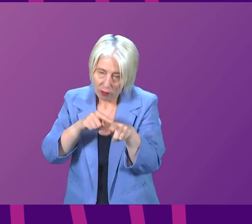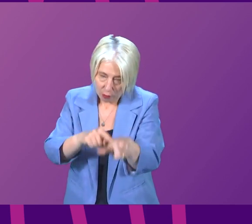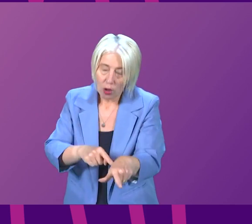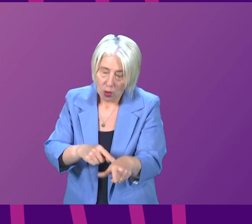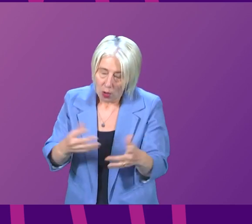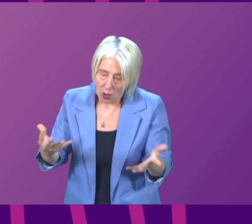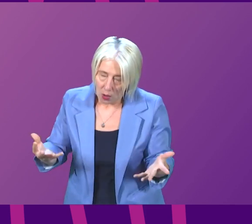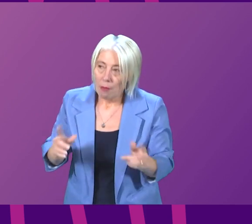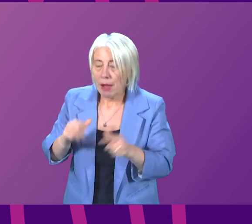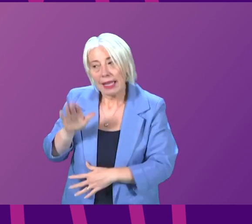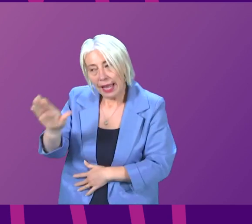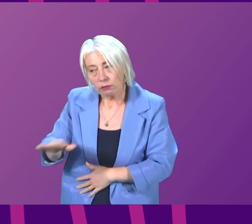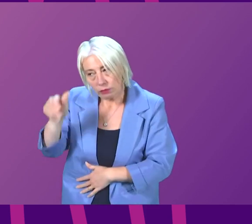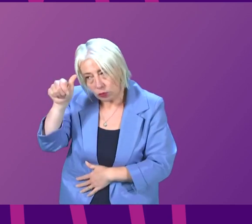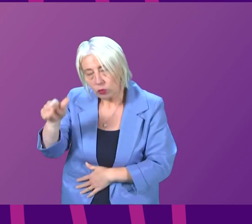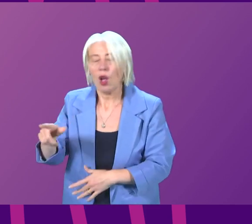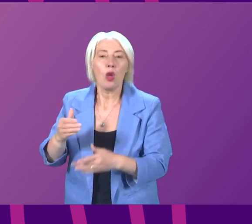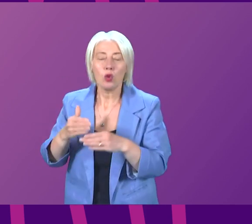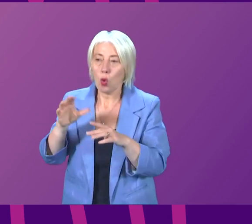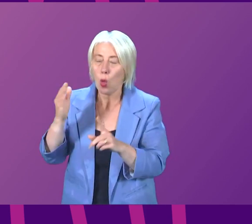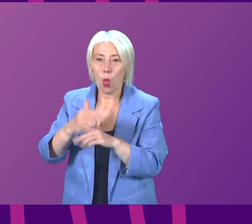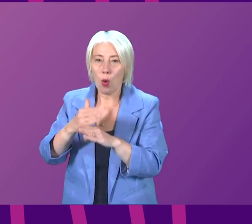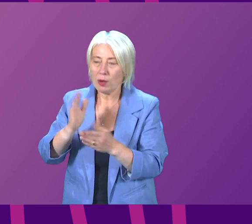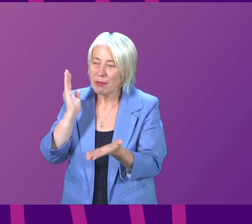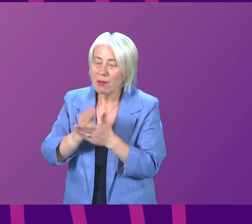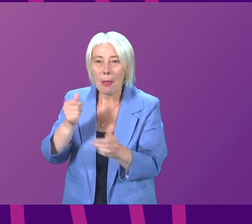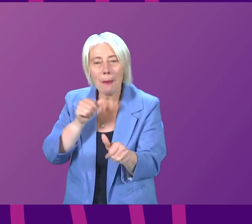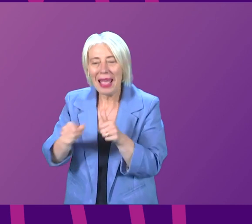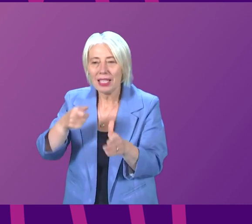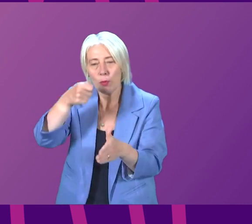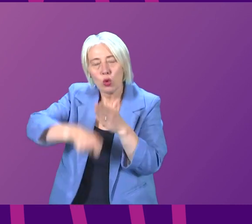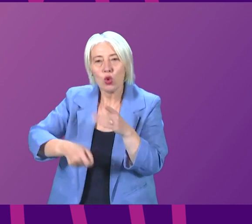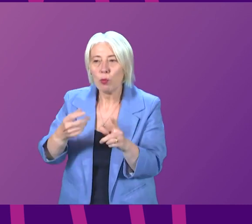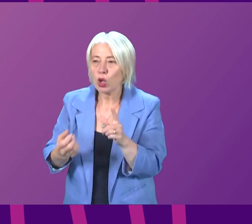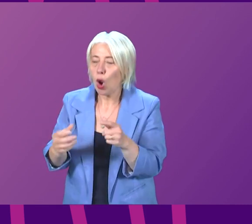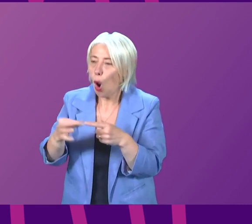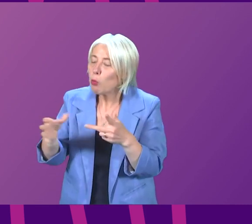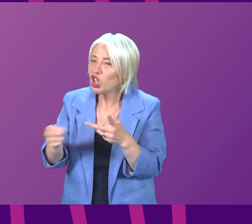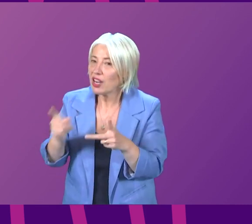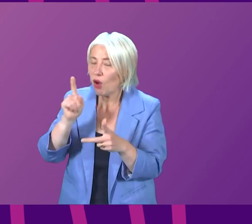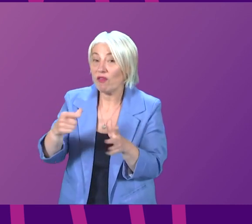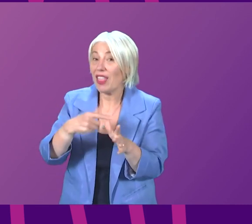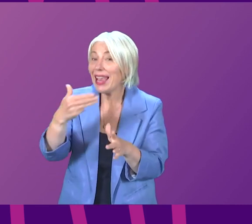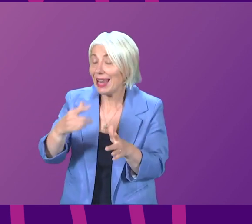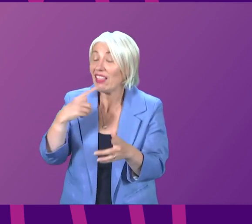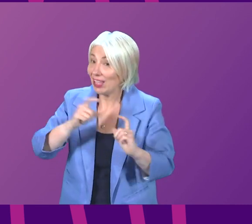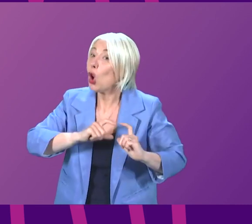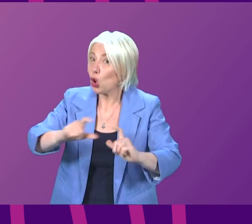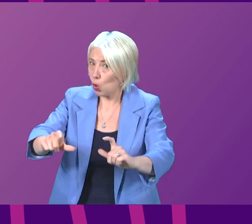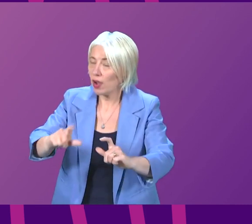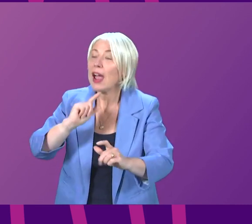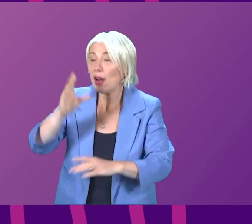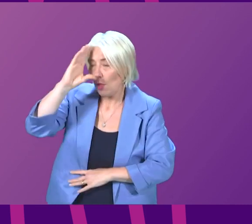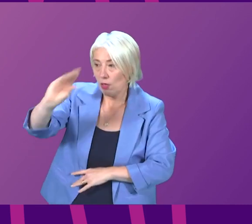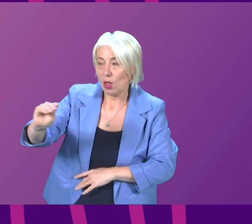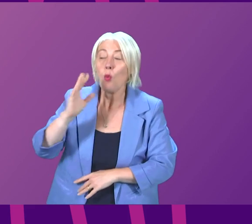I can assure him that the work to determine the most suitable procurement option on the A9 is ongoing and an update will be provided when this work is